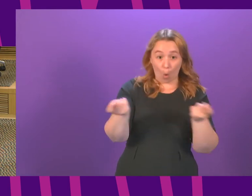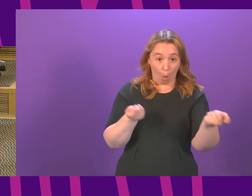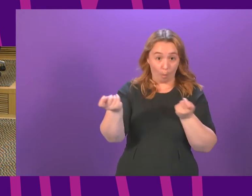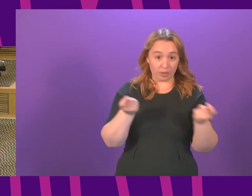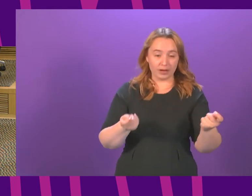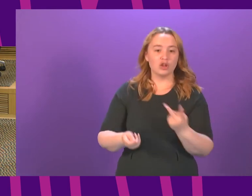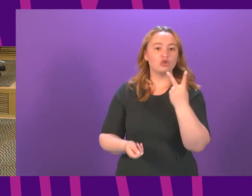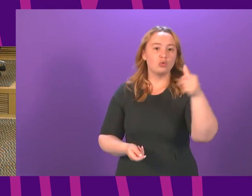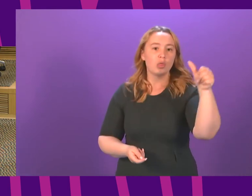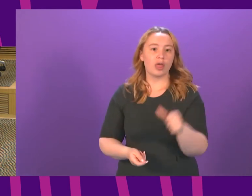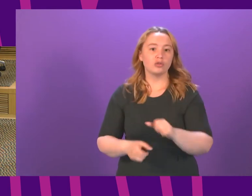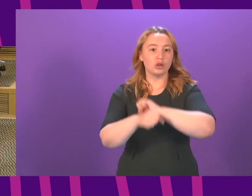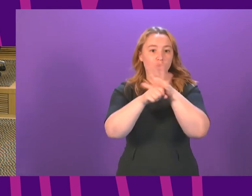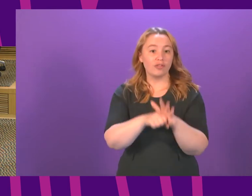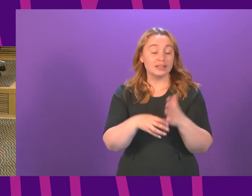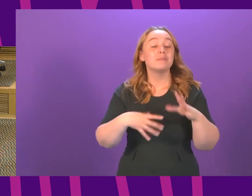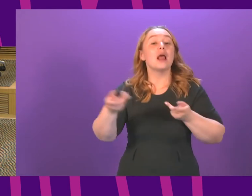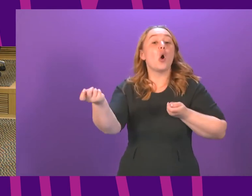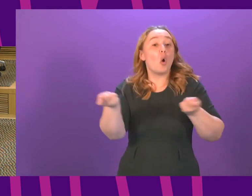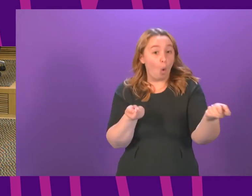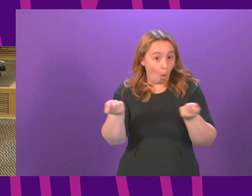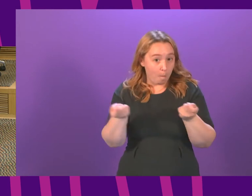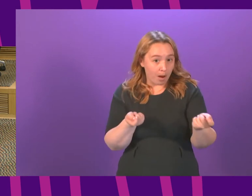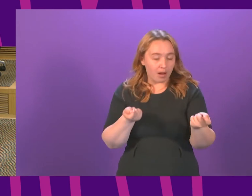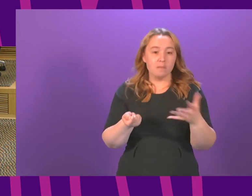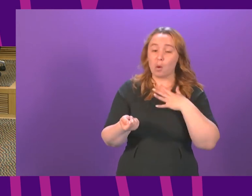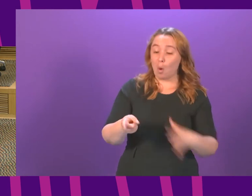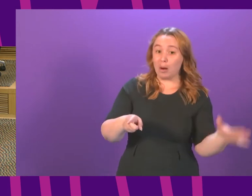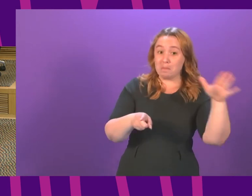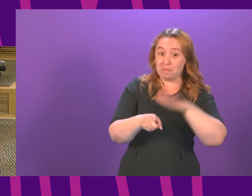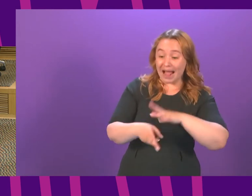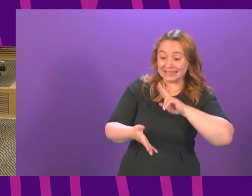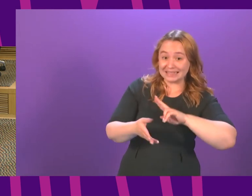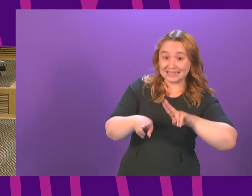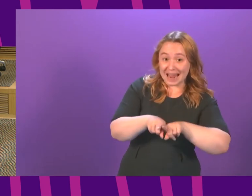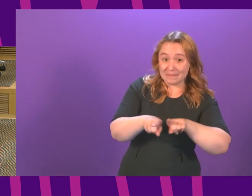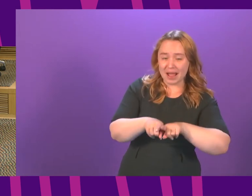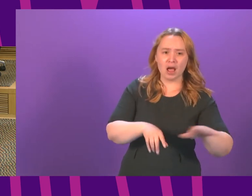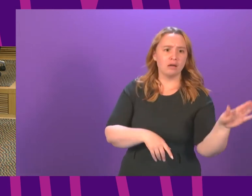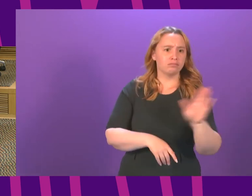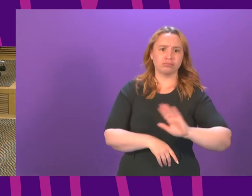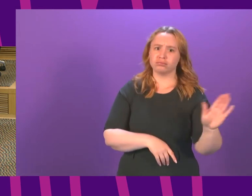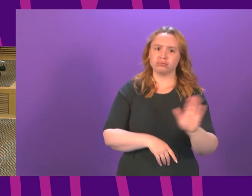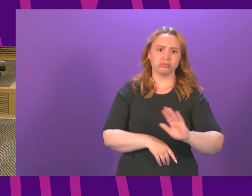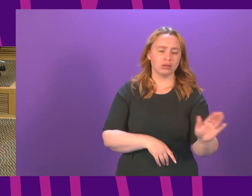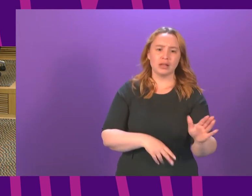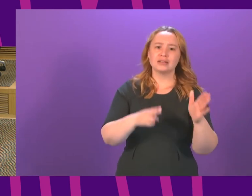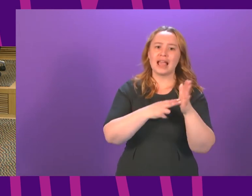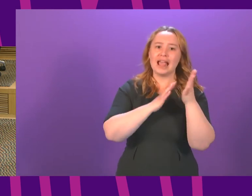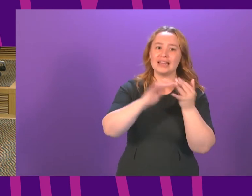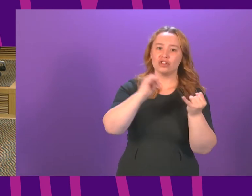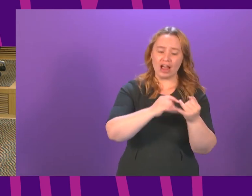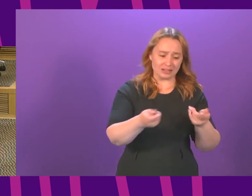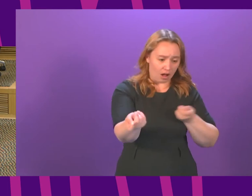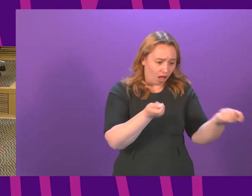COVID patients at peak we do not want to get back to anything like that because that means the health service virtually cannot do